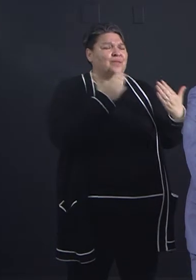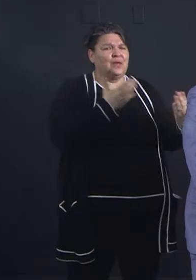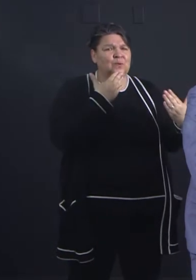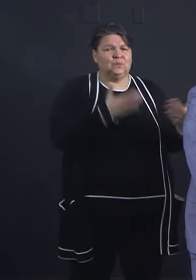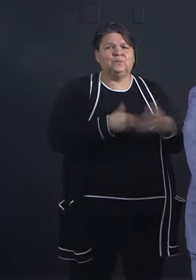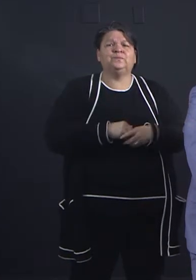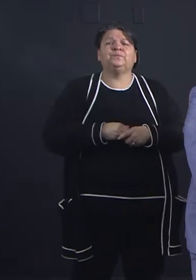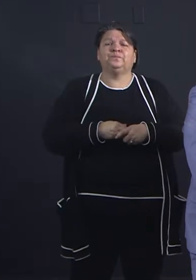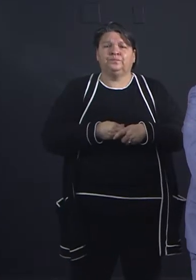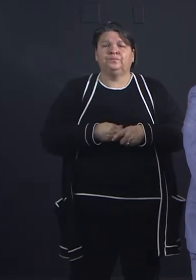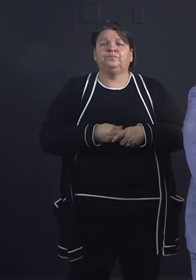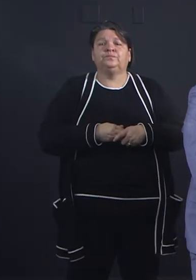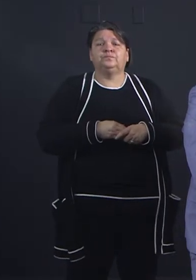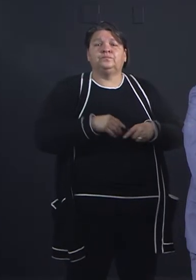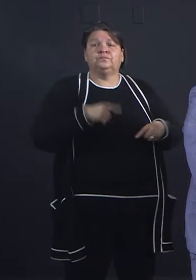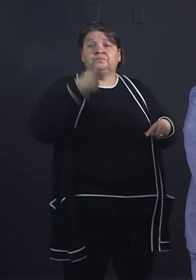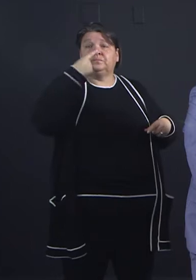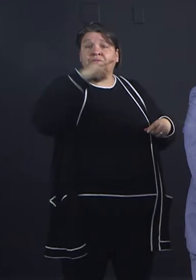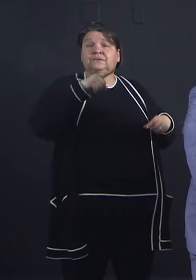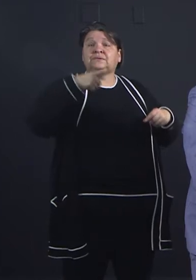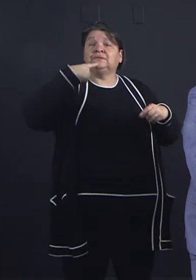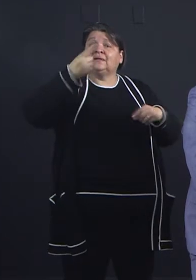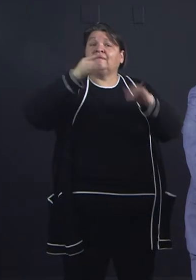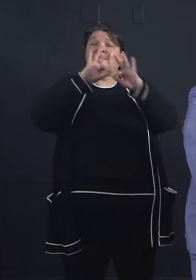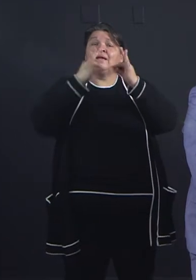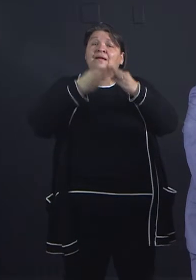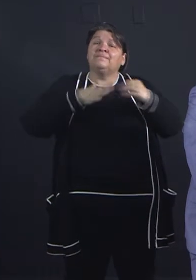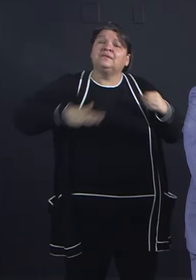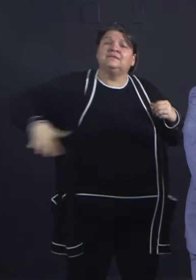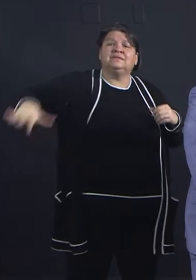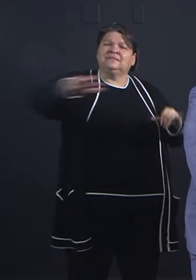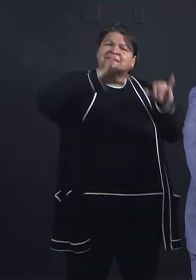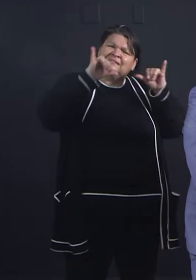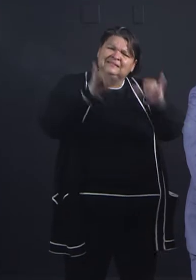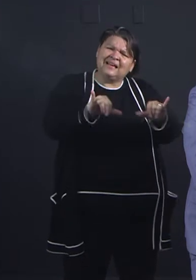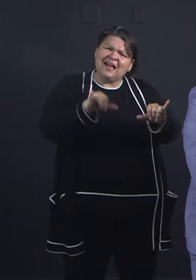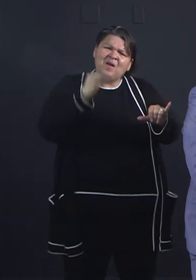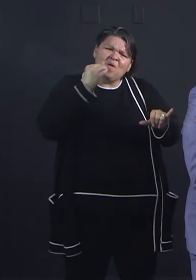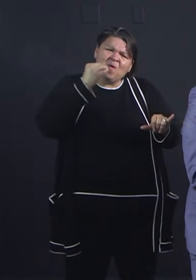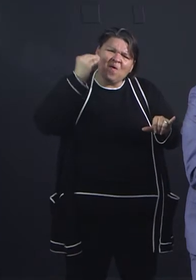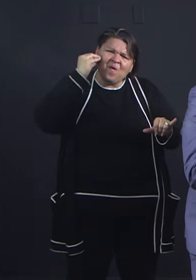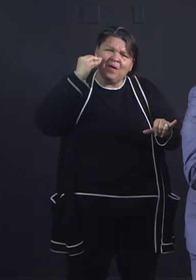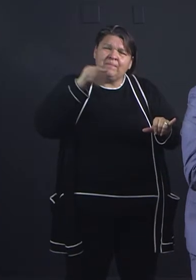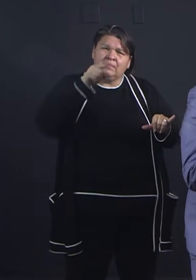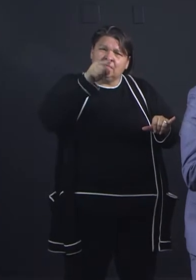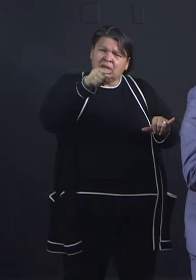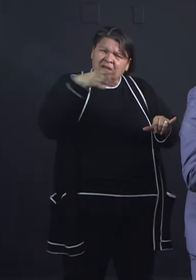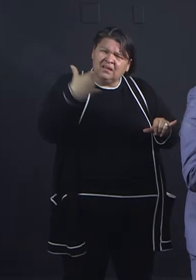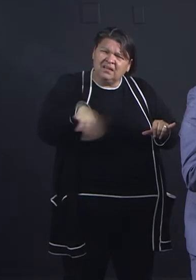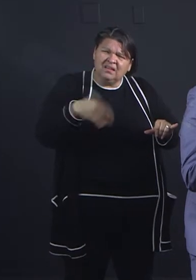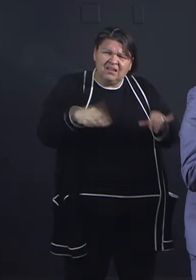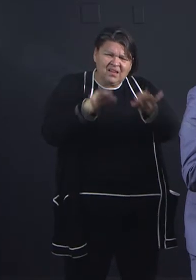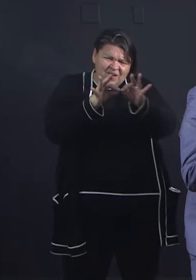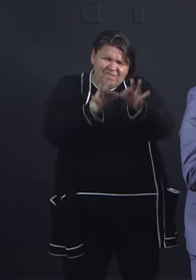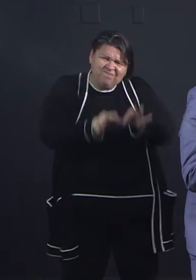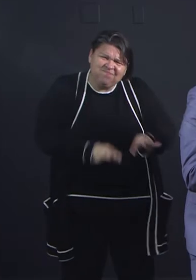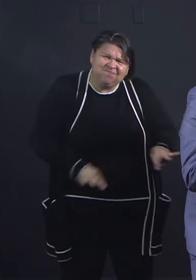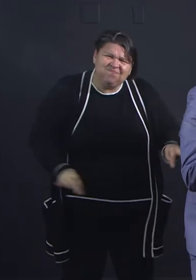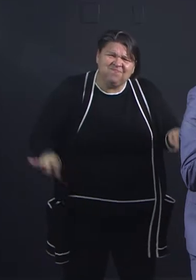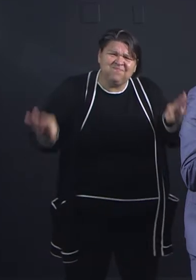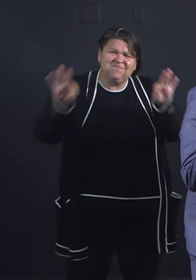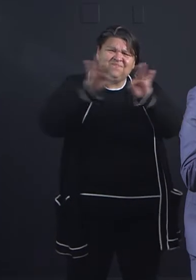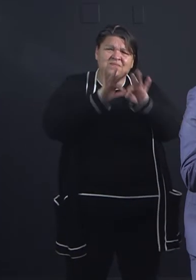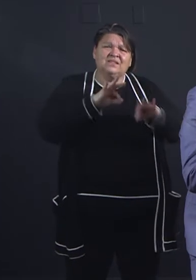families to stay home. Absolutely. Don't gather. No, it's extremely important. The more serious we take